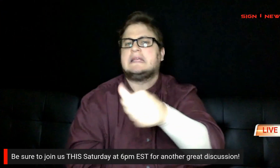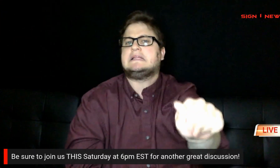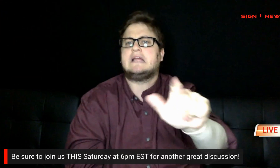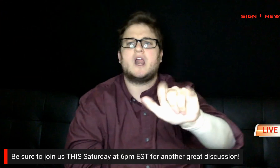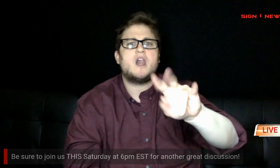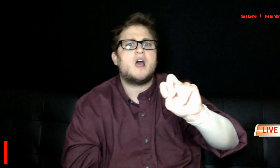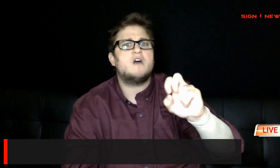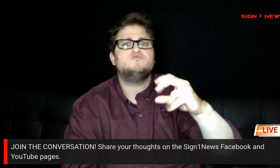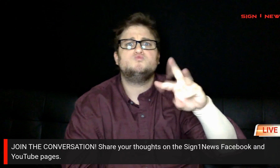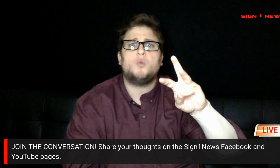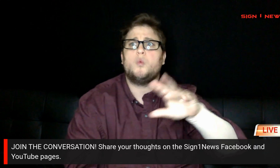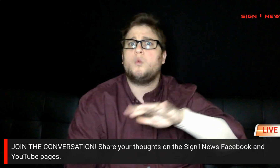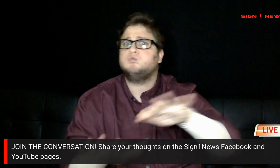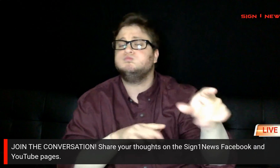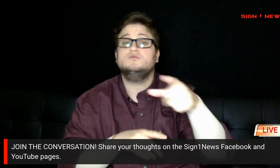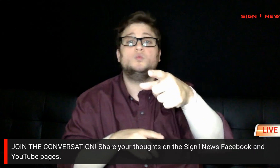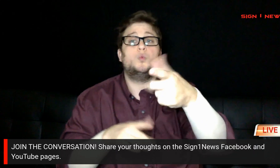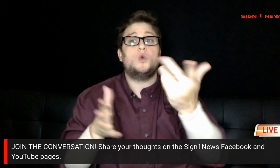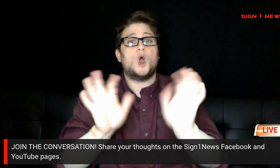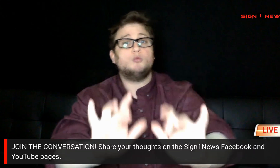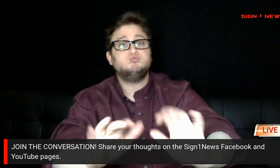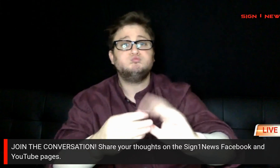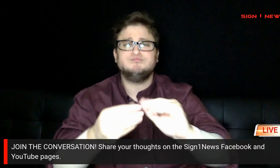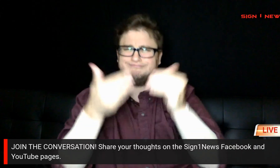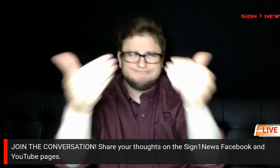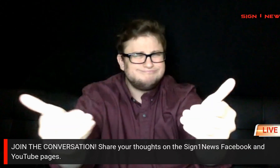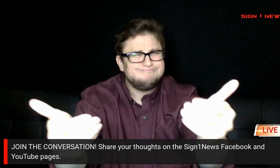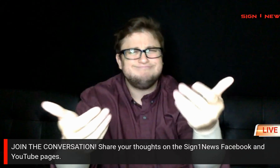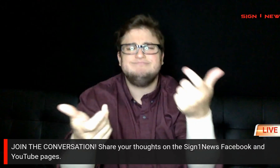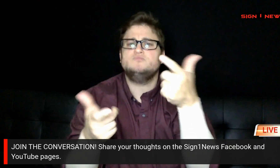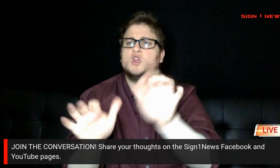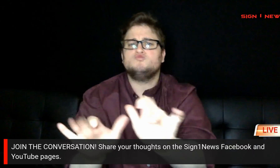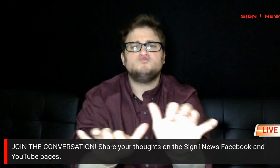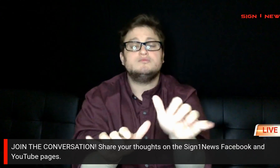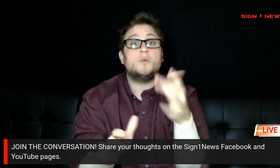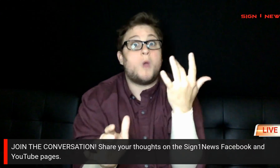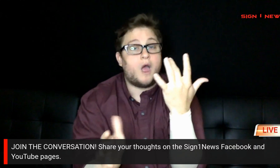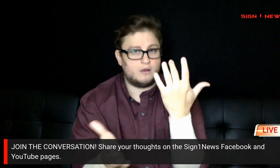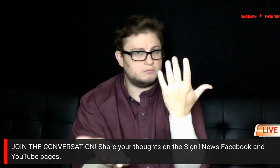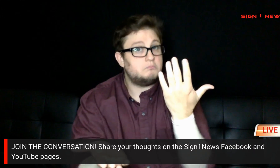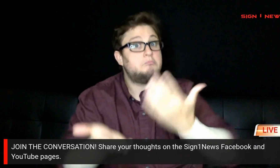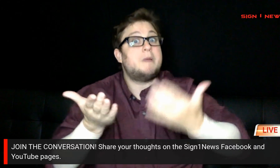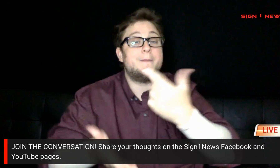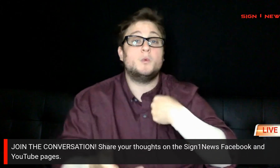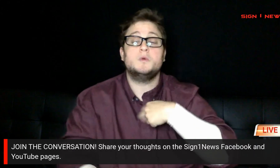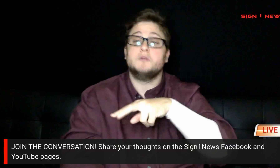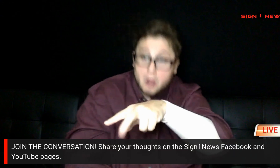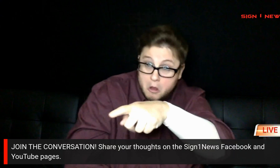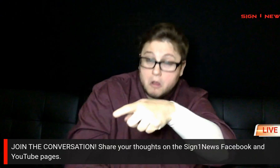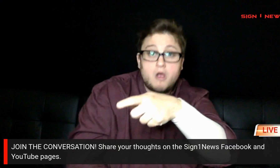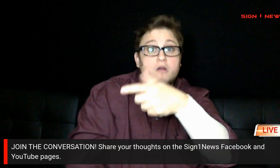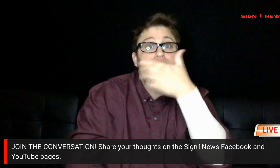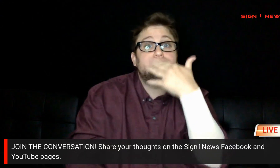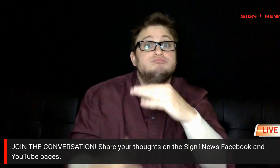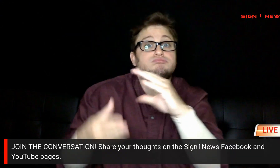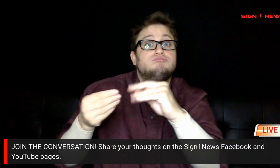Again, be sure to post your thoughts and comments at any time during any of the live shows, and we might even